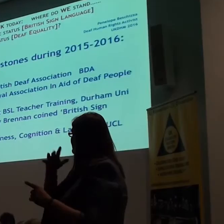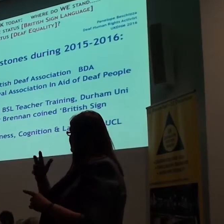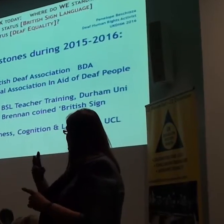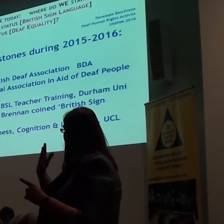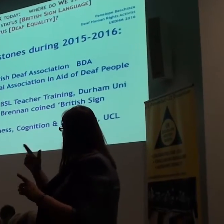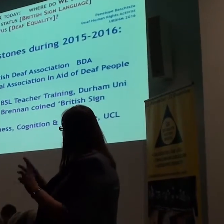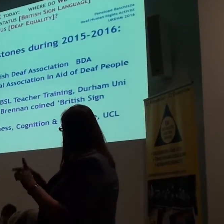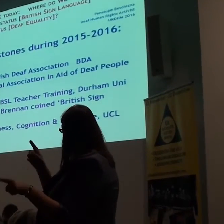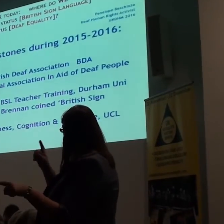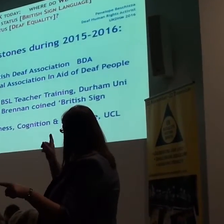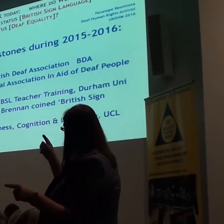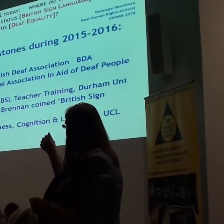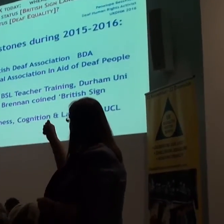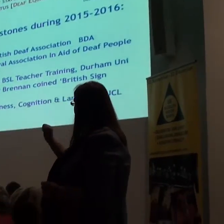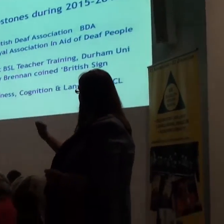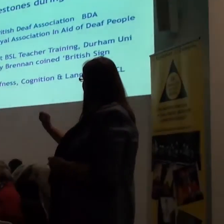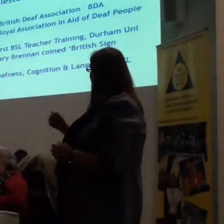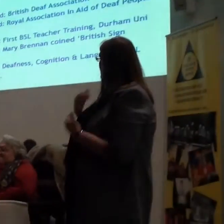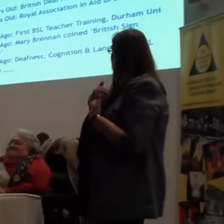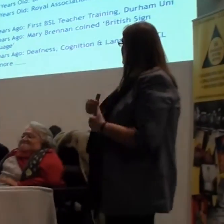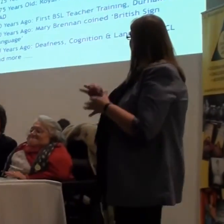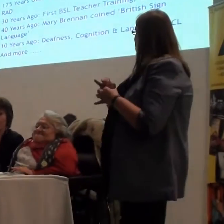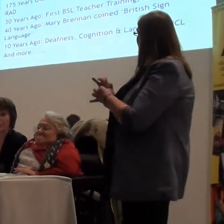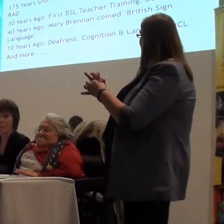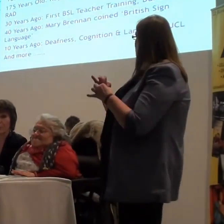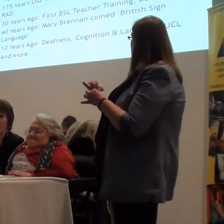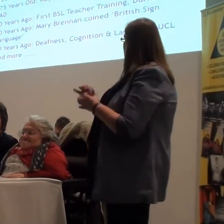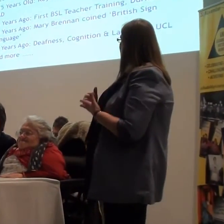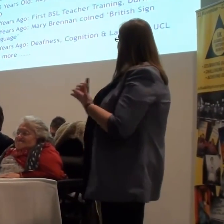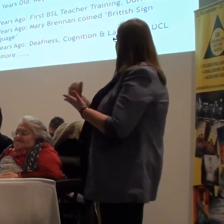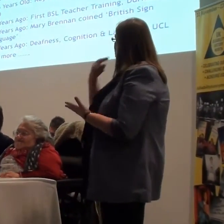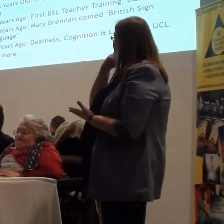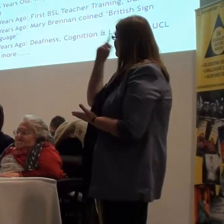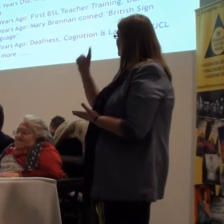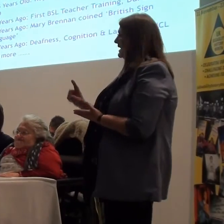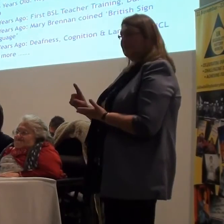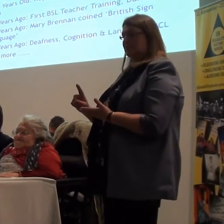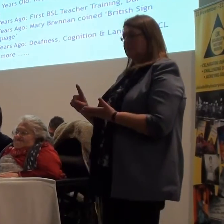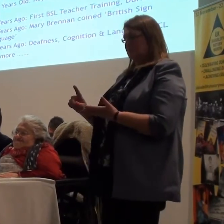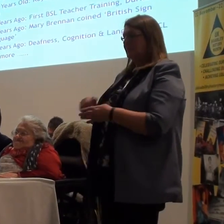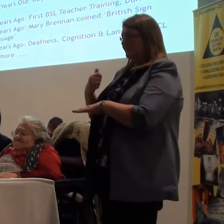But they're celebrating 125 years. They've become a charity. So, the British Death Association.